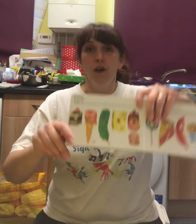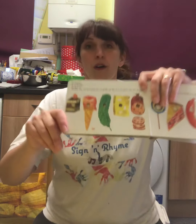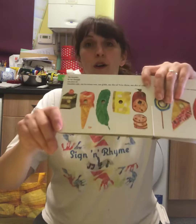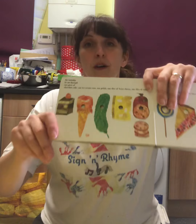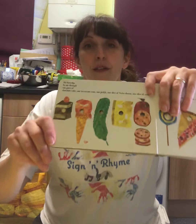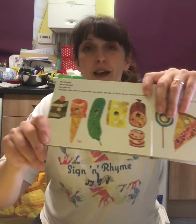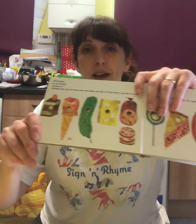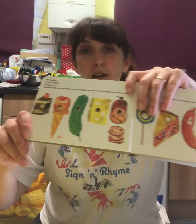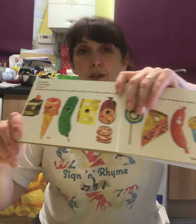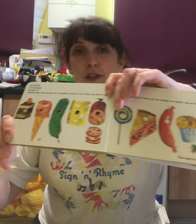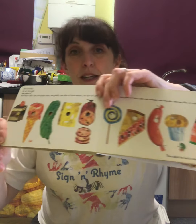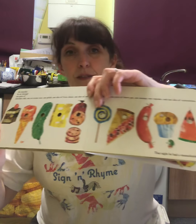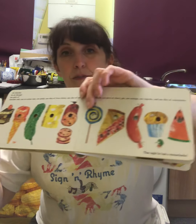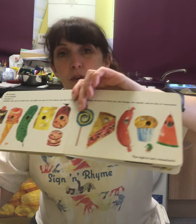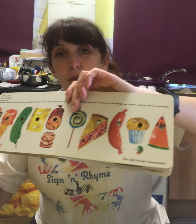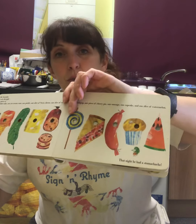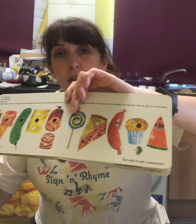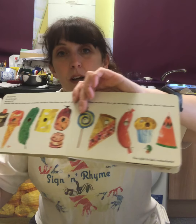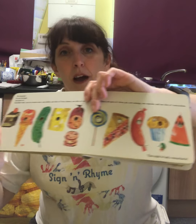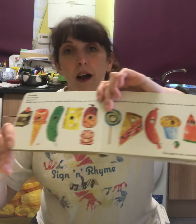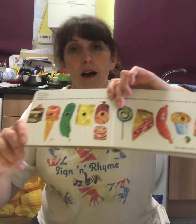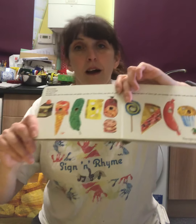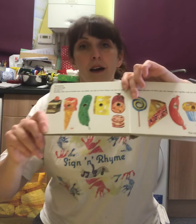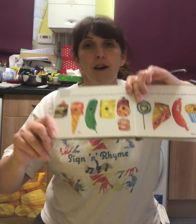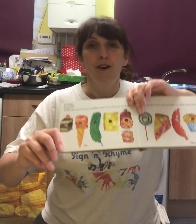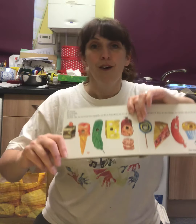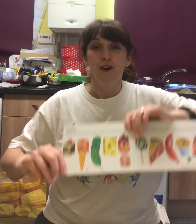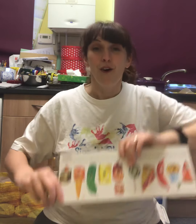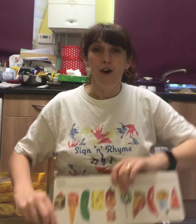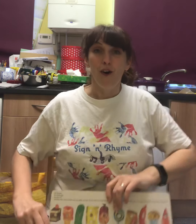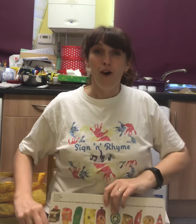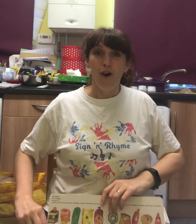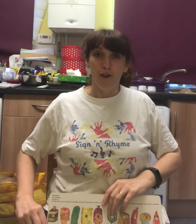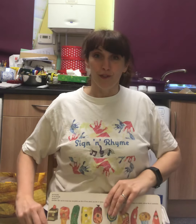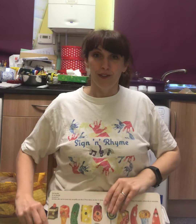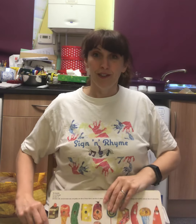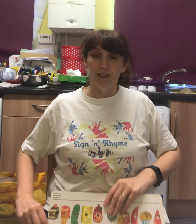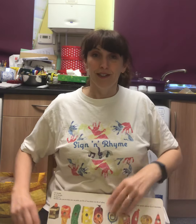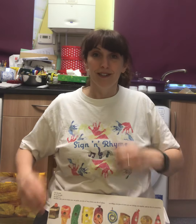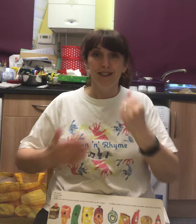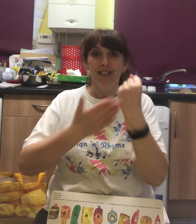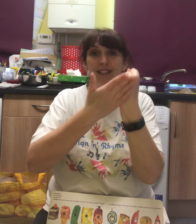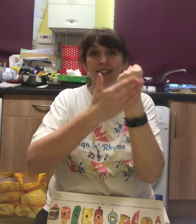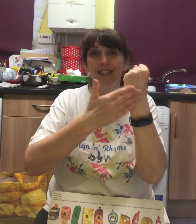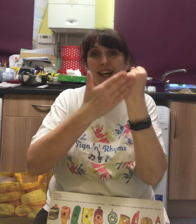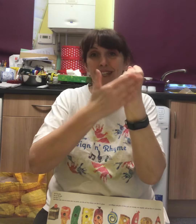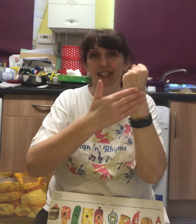There, look at this food. And on Saturday,